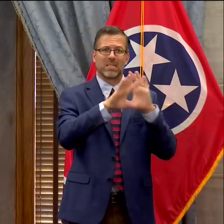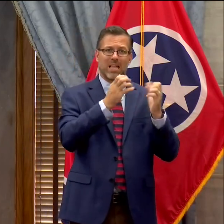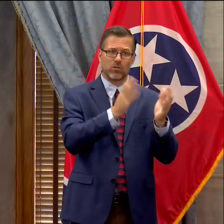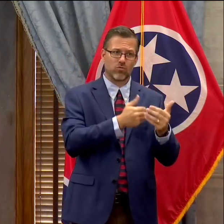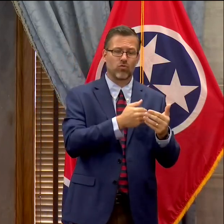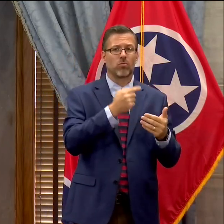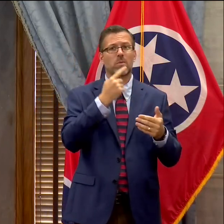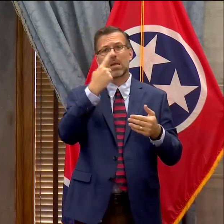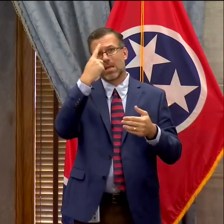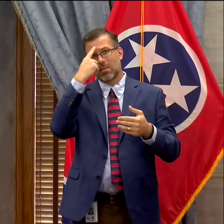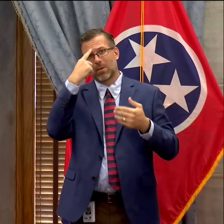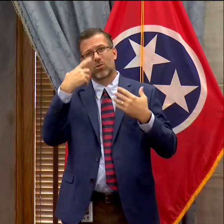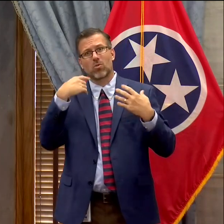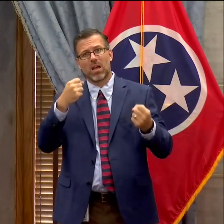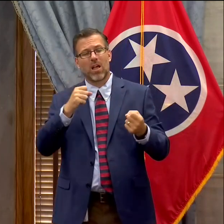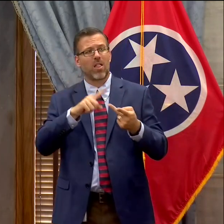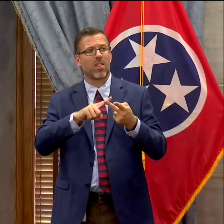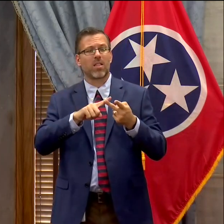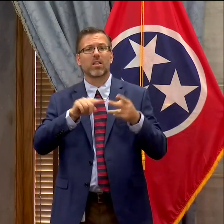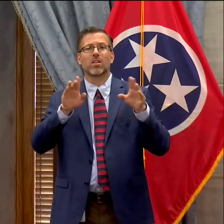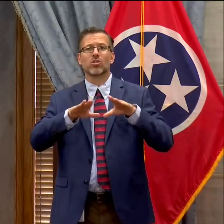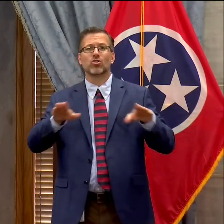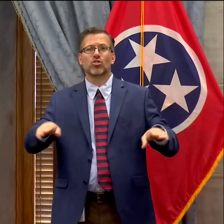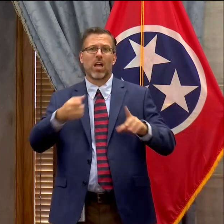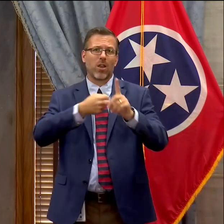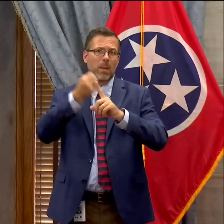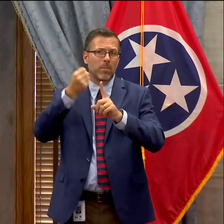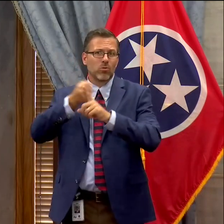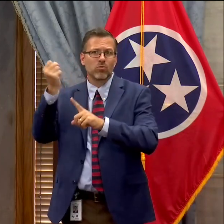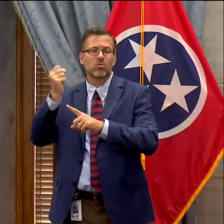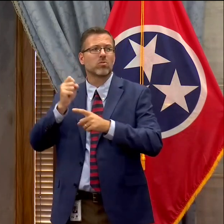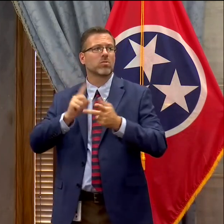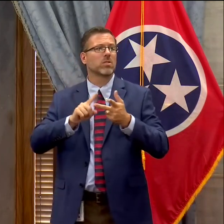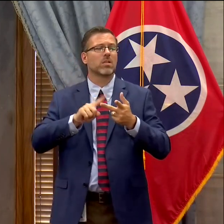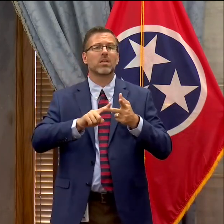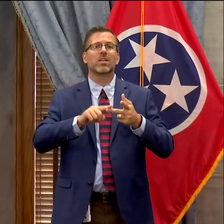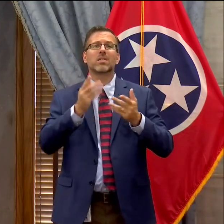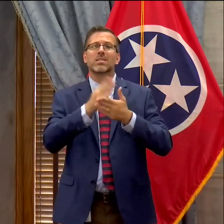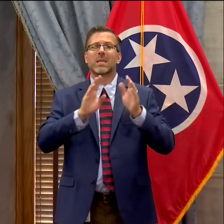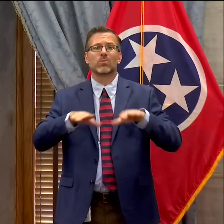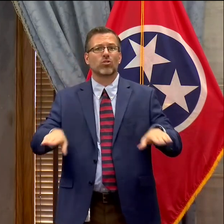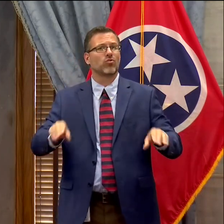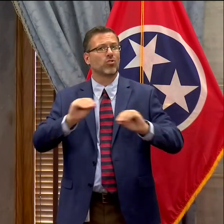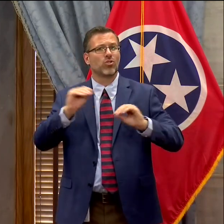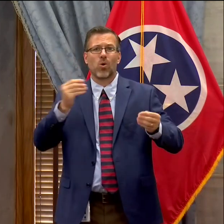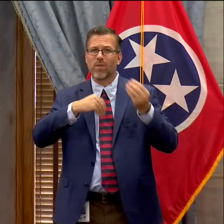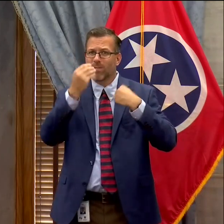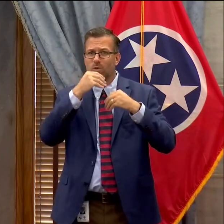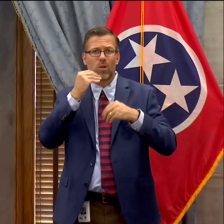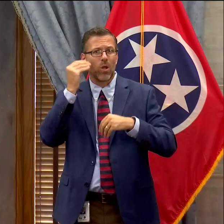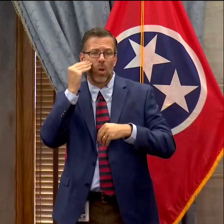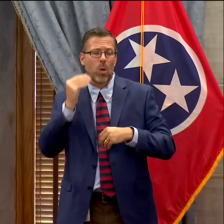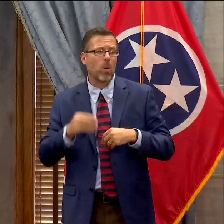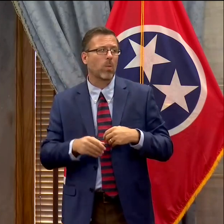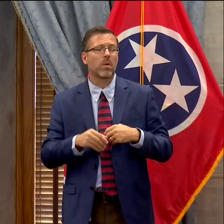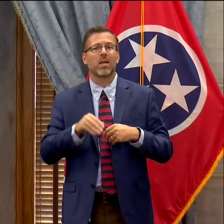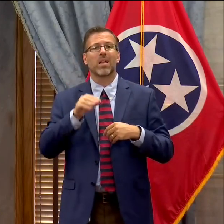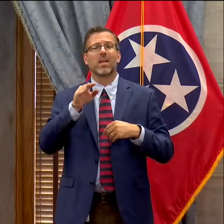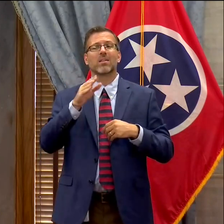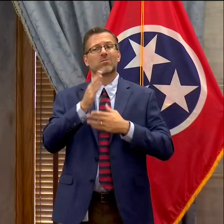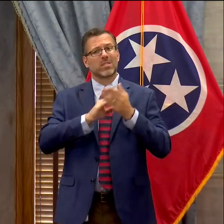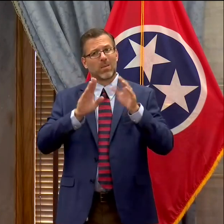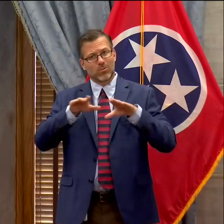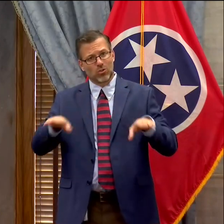abuse, children with disabilities, children who don't have nutrition, children who don't have a stable environment to live in. Those are